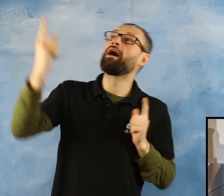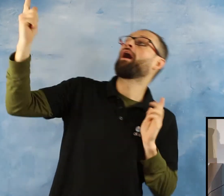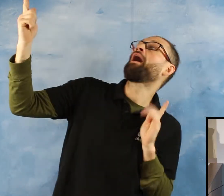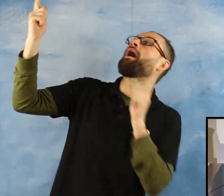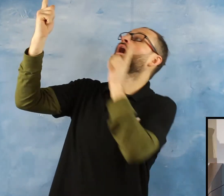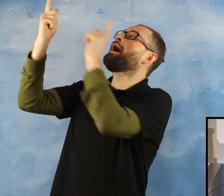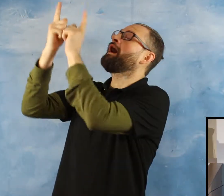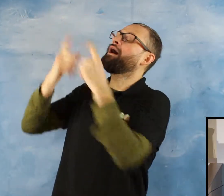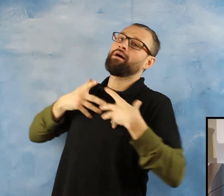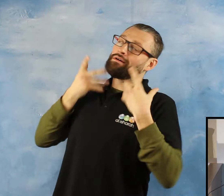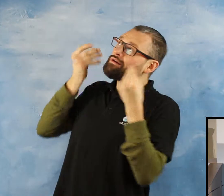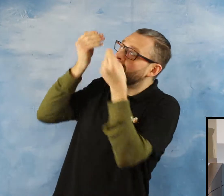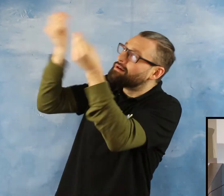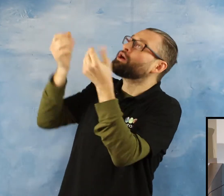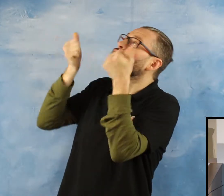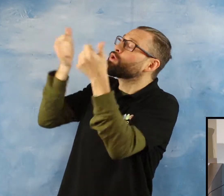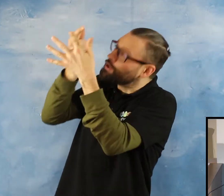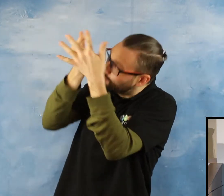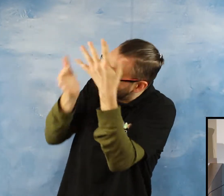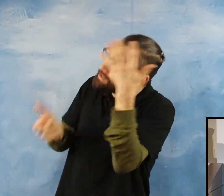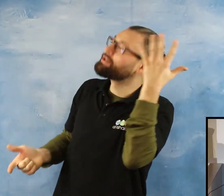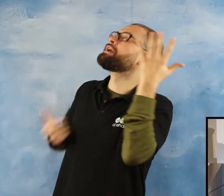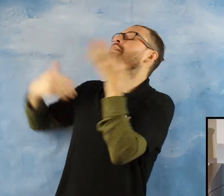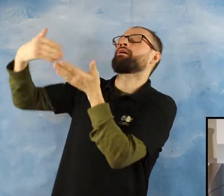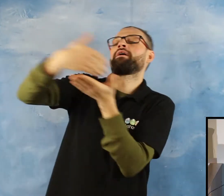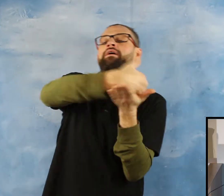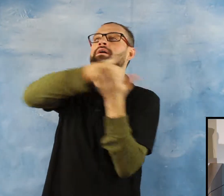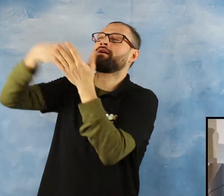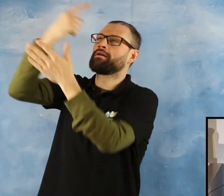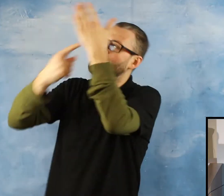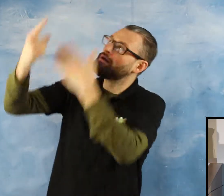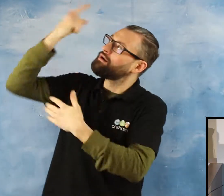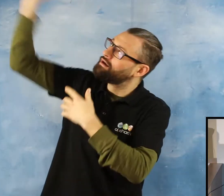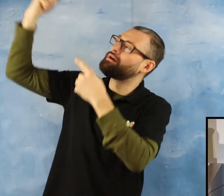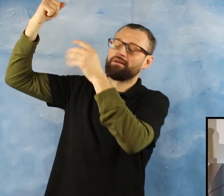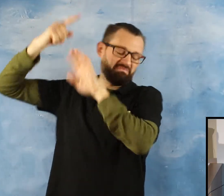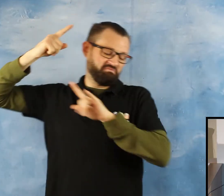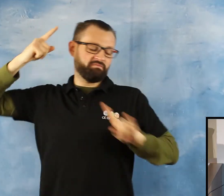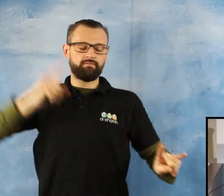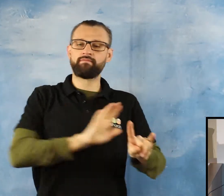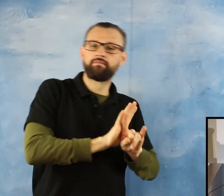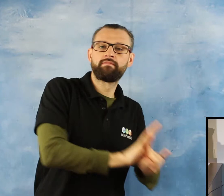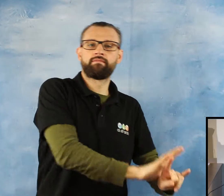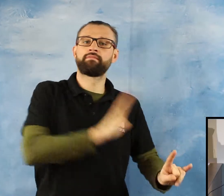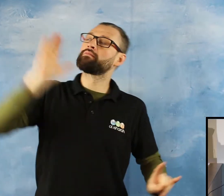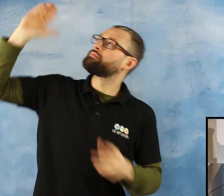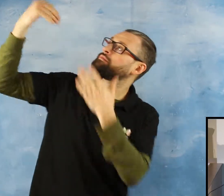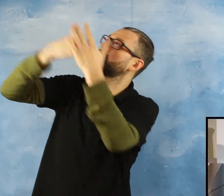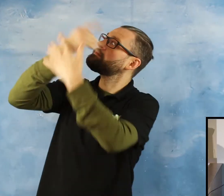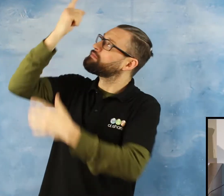so we secure our salvation from Allah subhanahu wa ta'ala from hill fire and we secure Jannah from Allah subhanahu wa ta'ala. This life